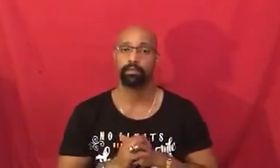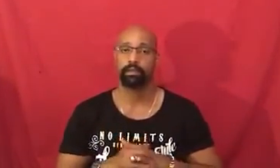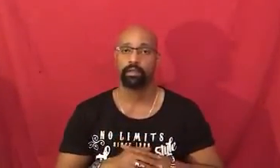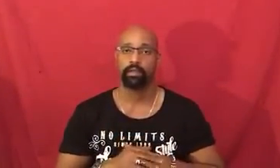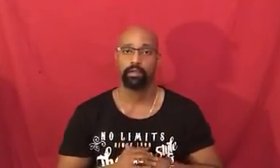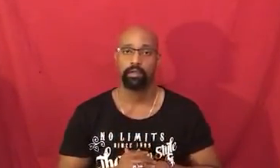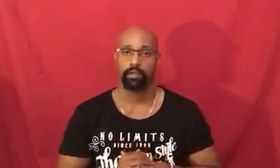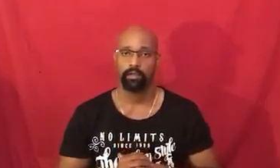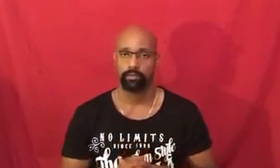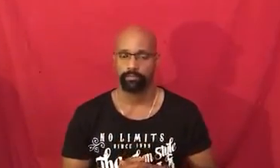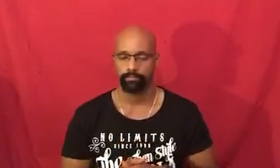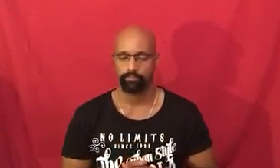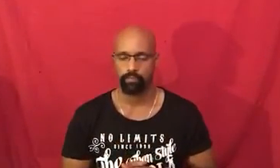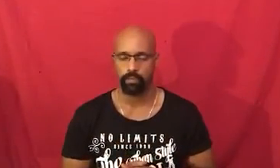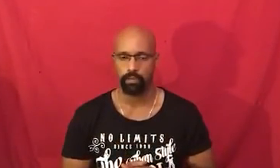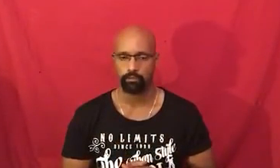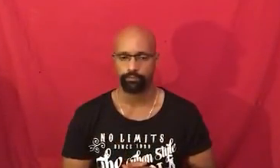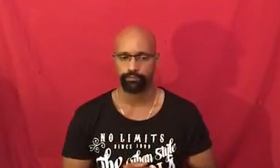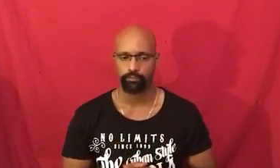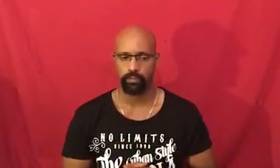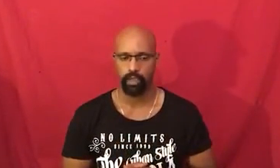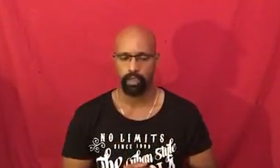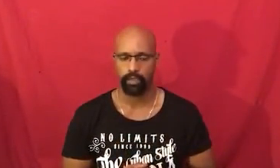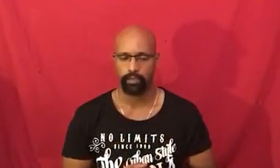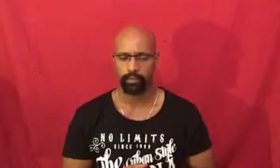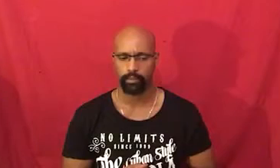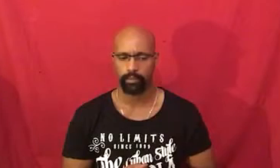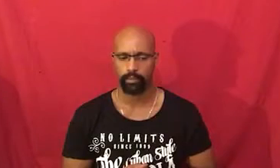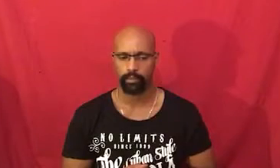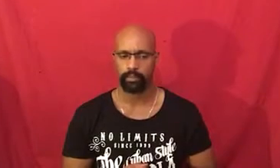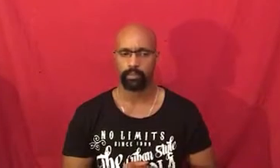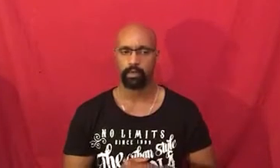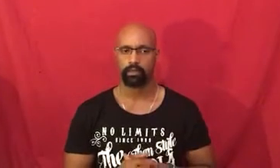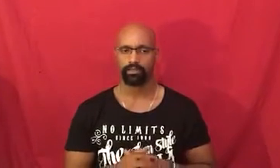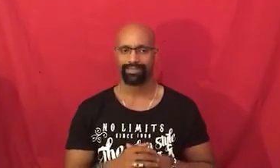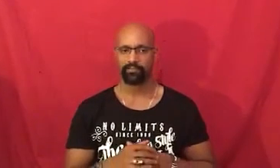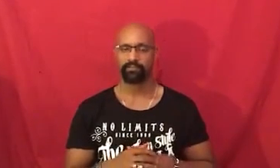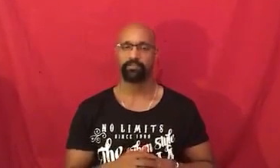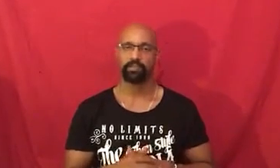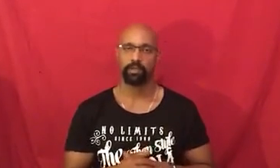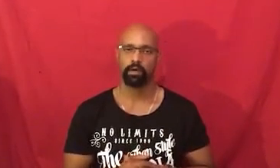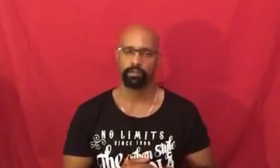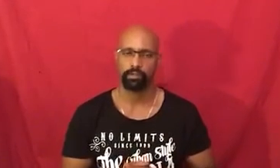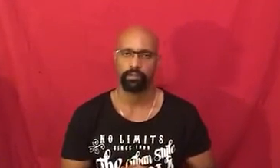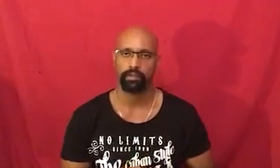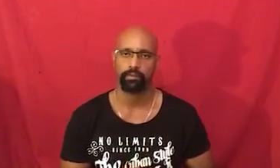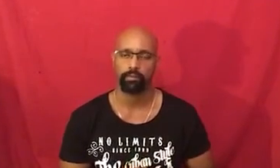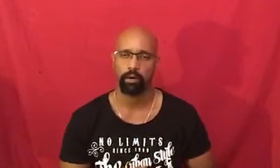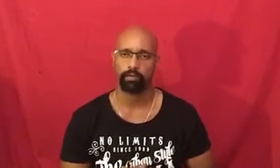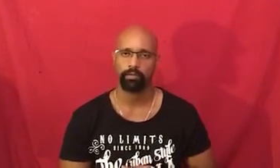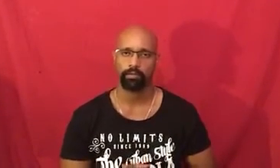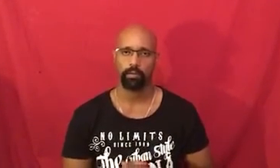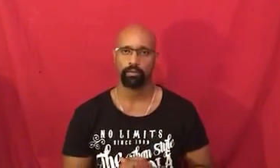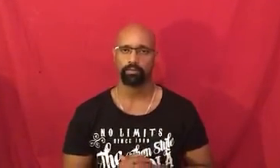um and uh it costs fifty dollars to take part in this course